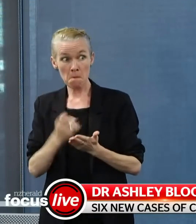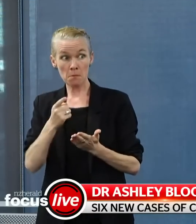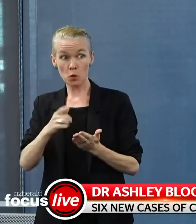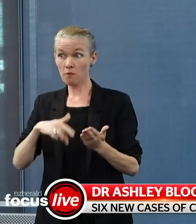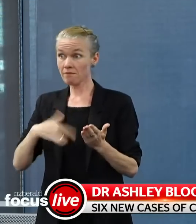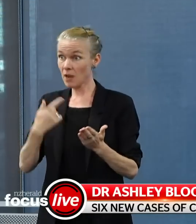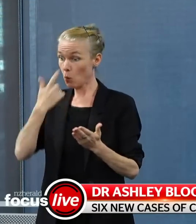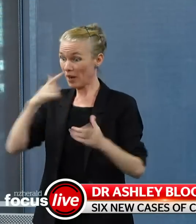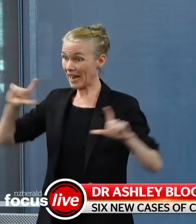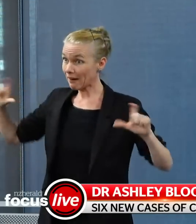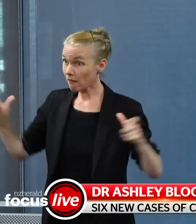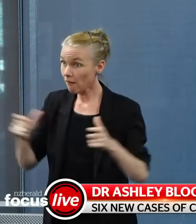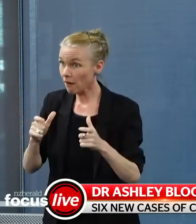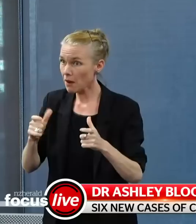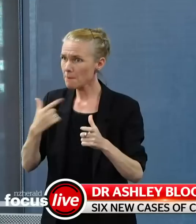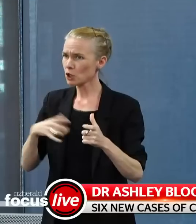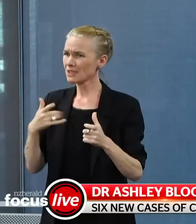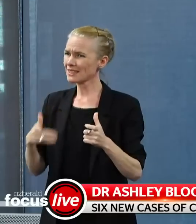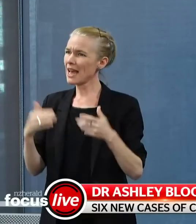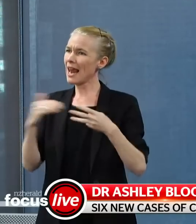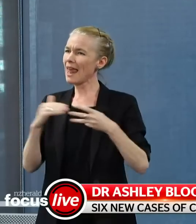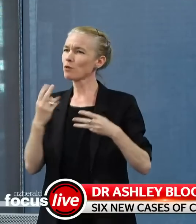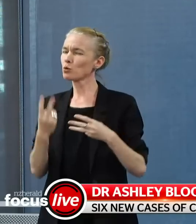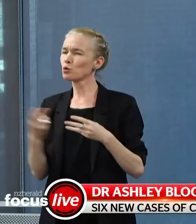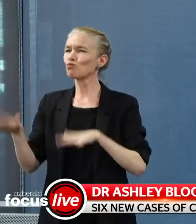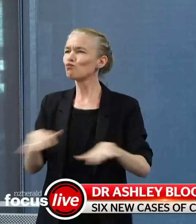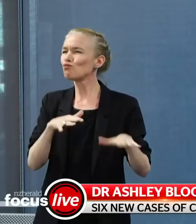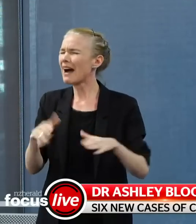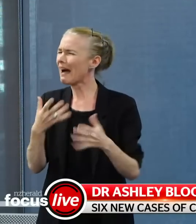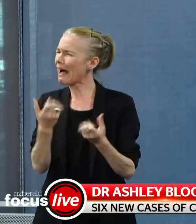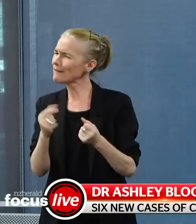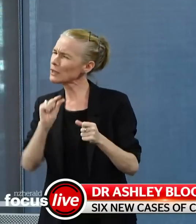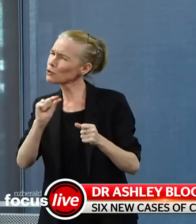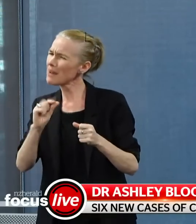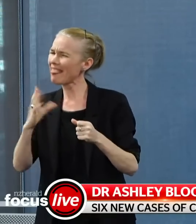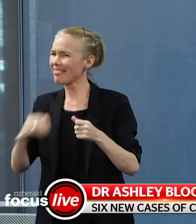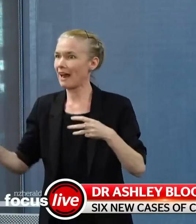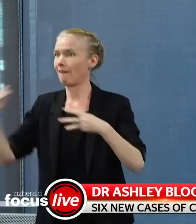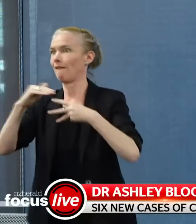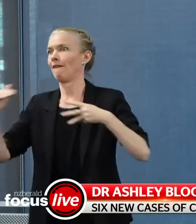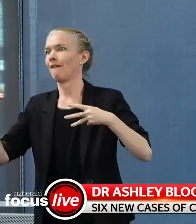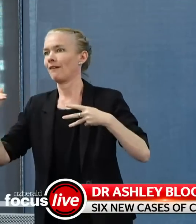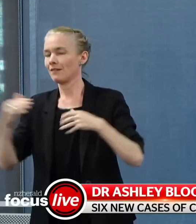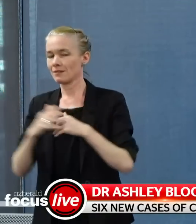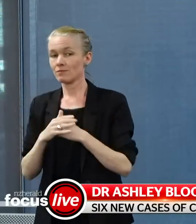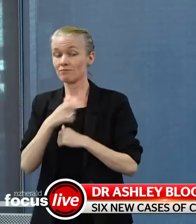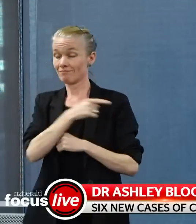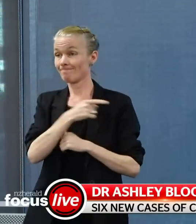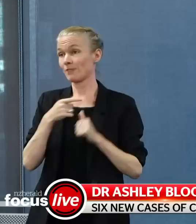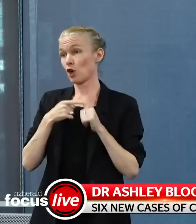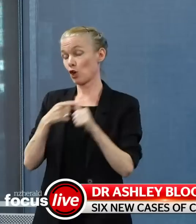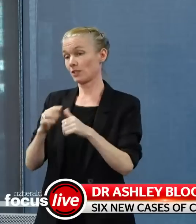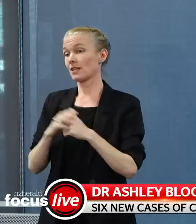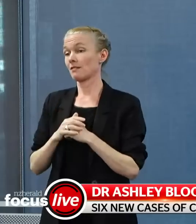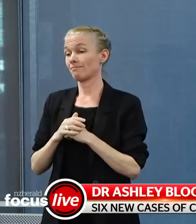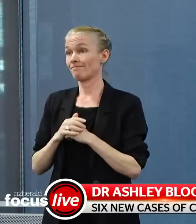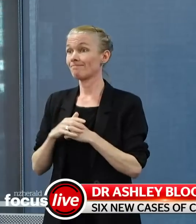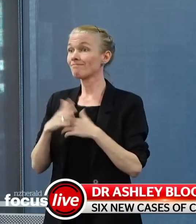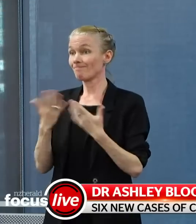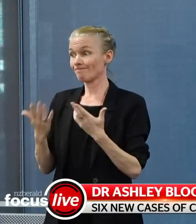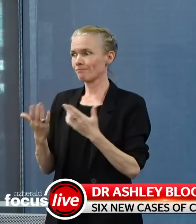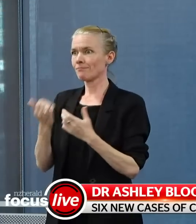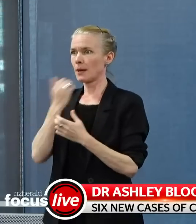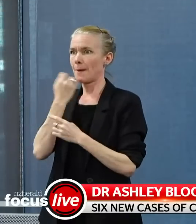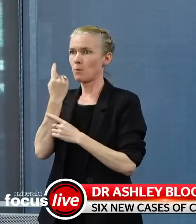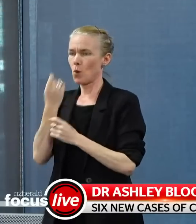going to be able to surround that? Well, the two fundamental parts of that will be the testing, and we've clearly got, we know our system's got good